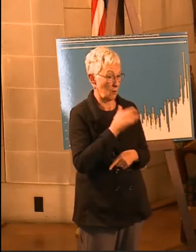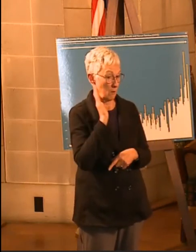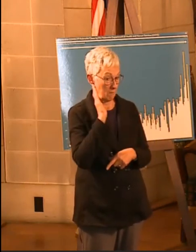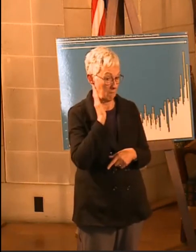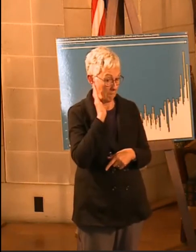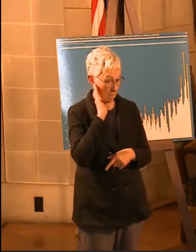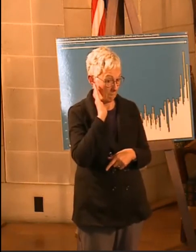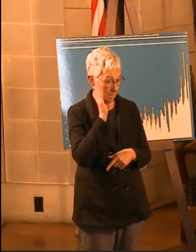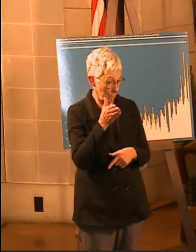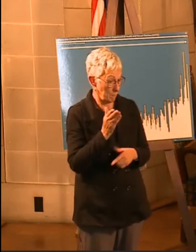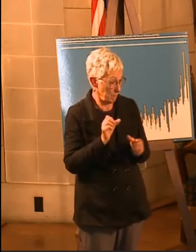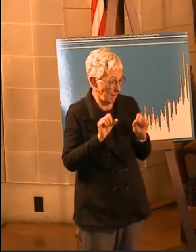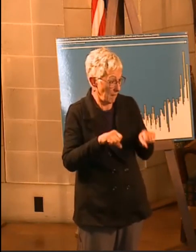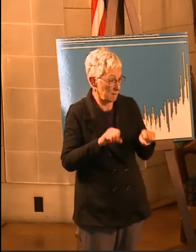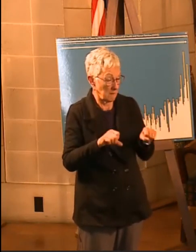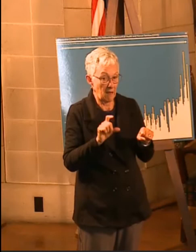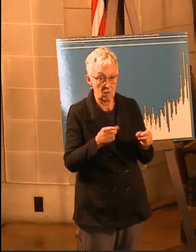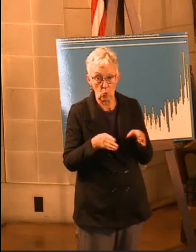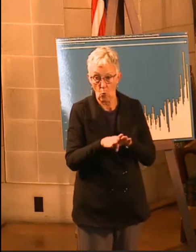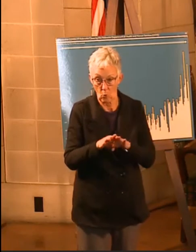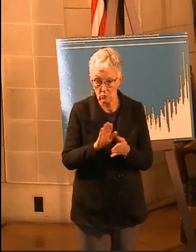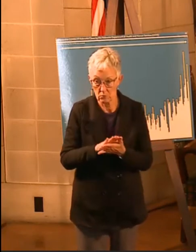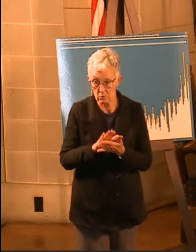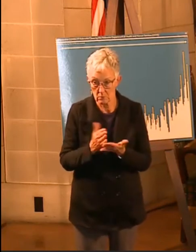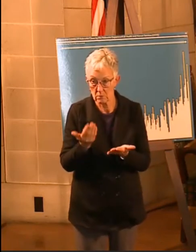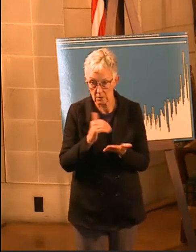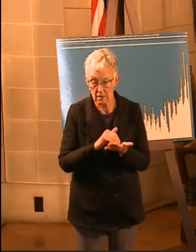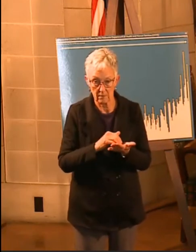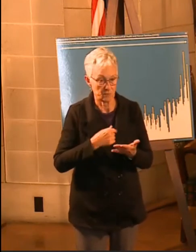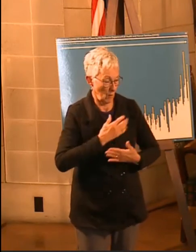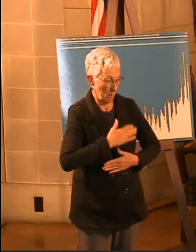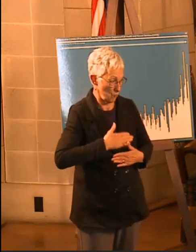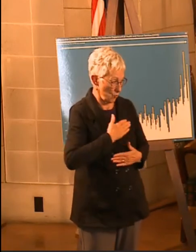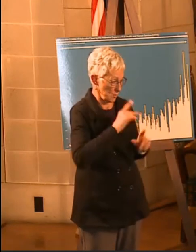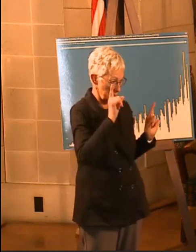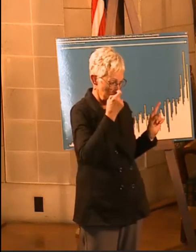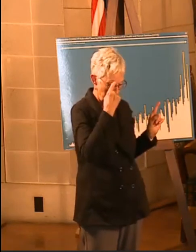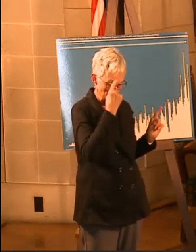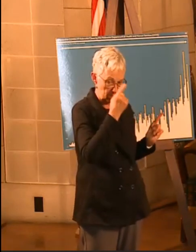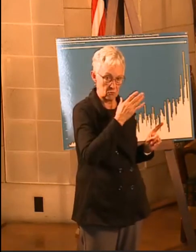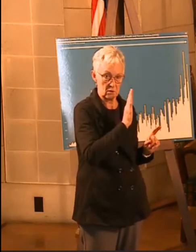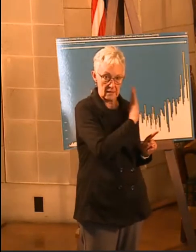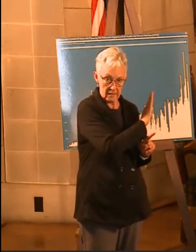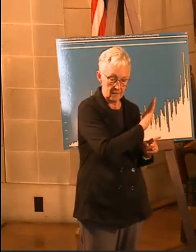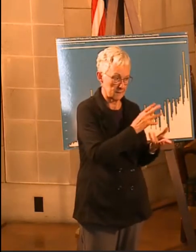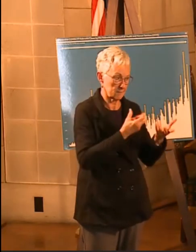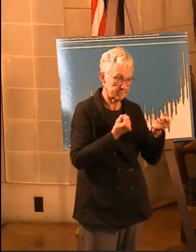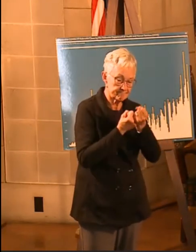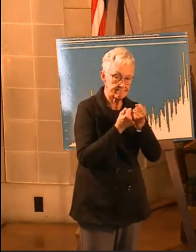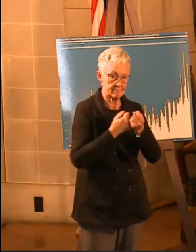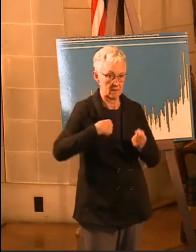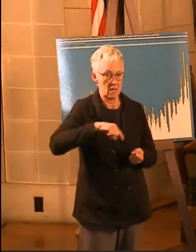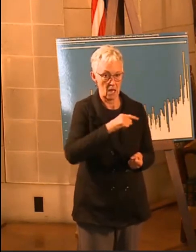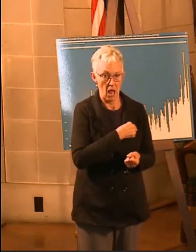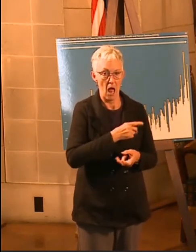community spread. And I think it's really important work. I really appreciate the governor sponsoring these press conferences and keeping that message out there. I appreciate the